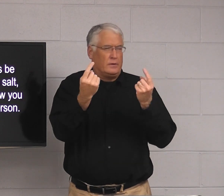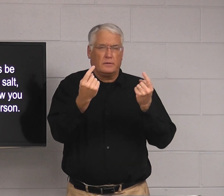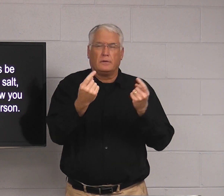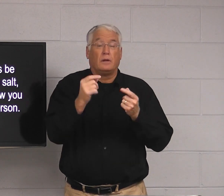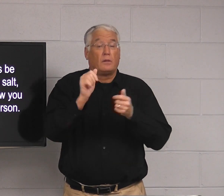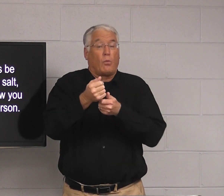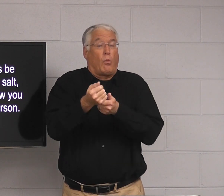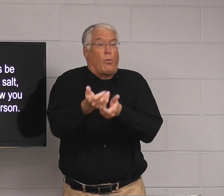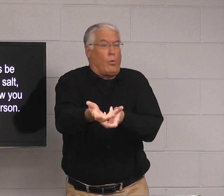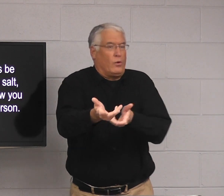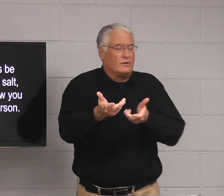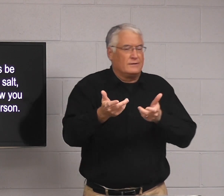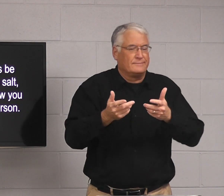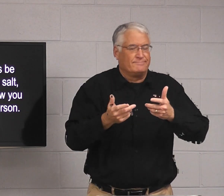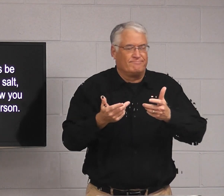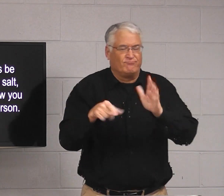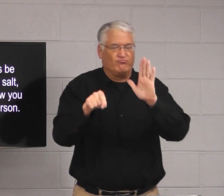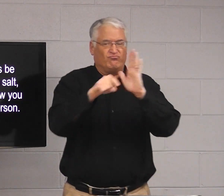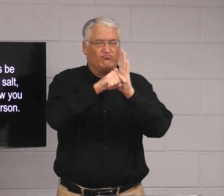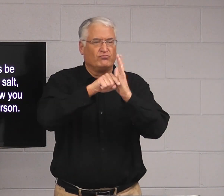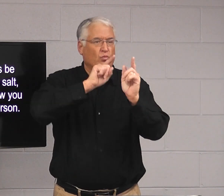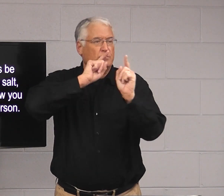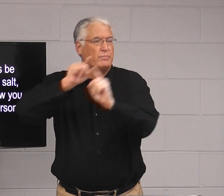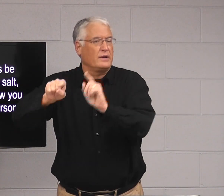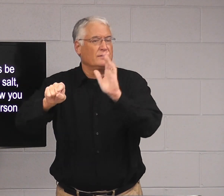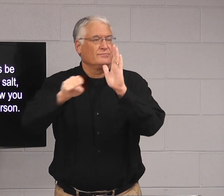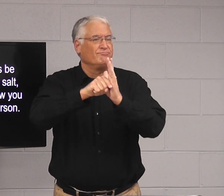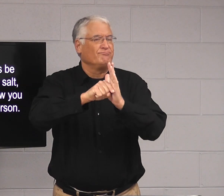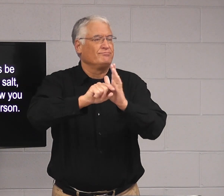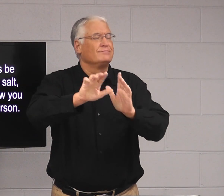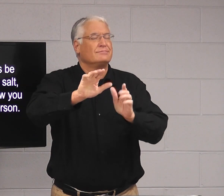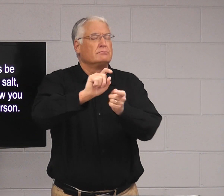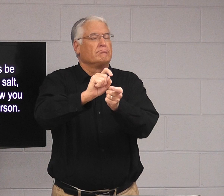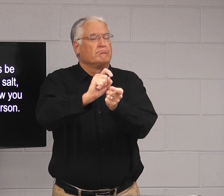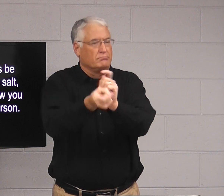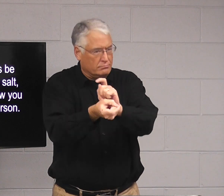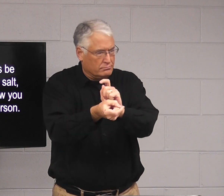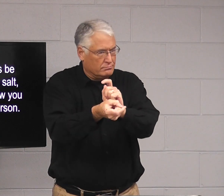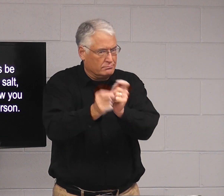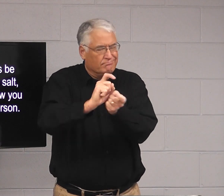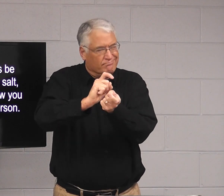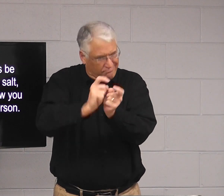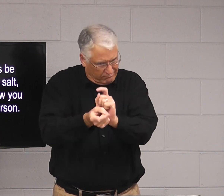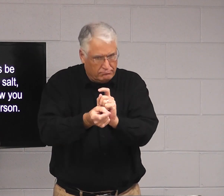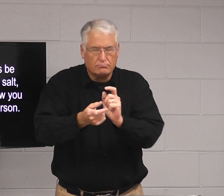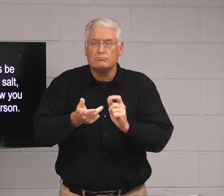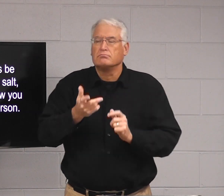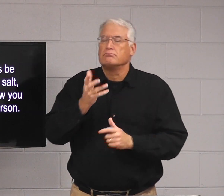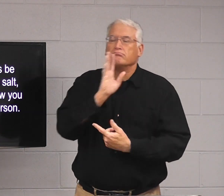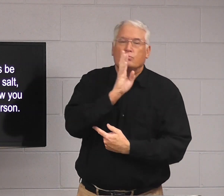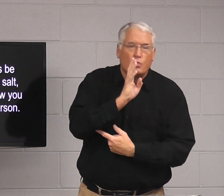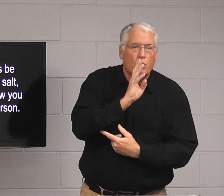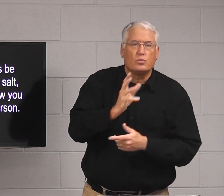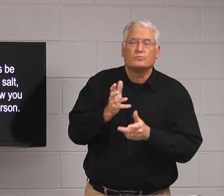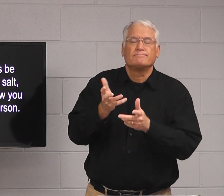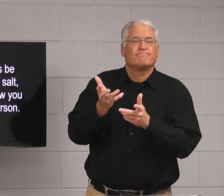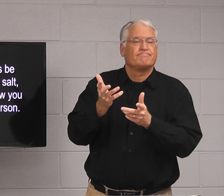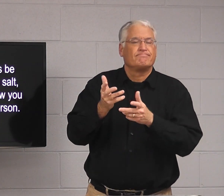person asked you about something that caused something a negative response, you should change that and